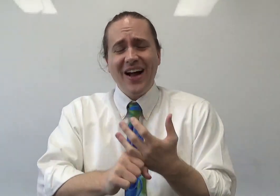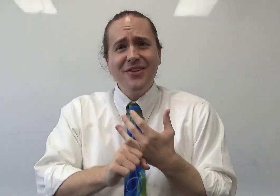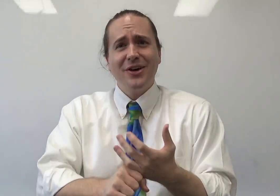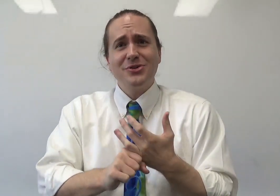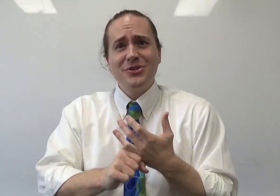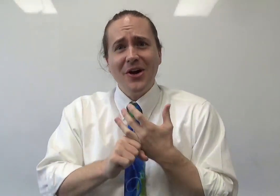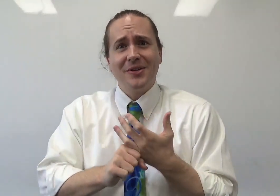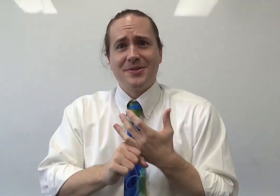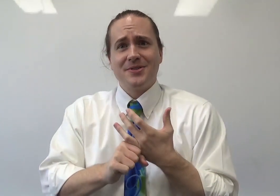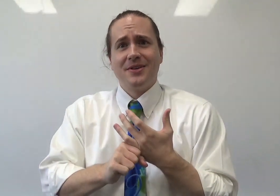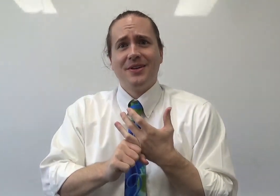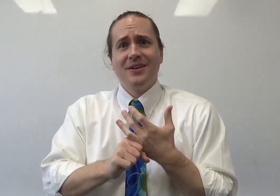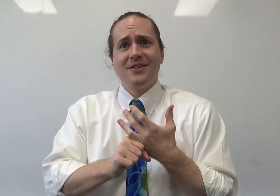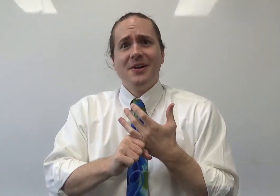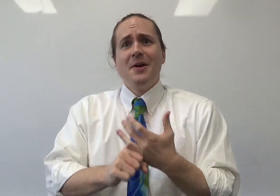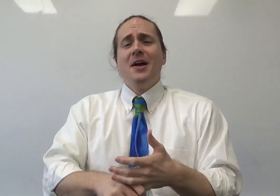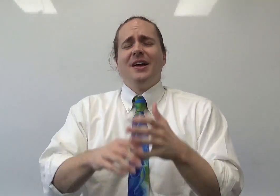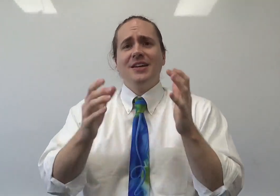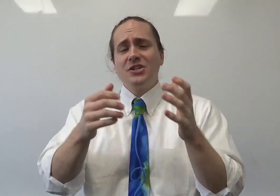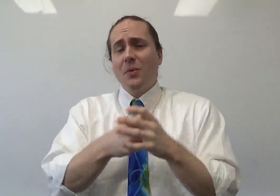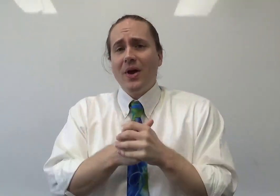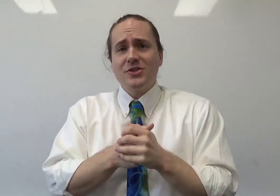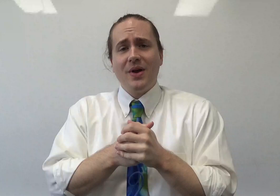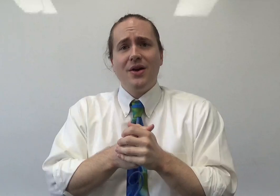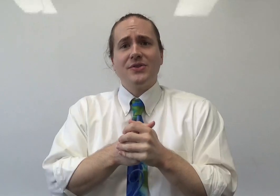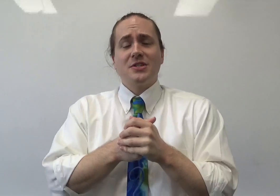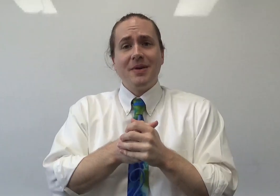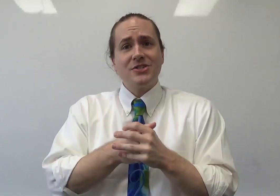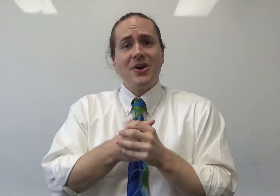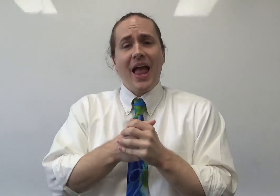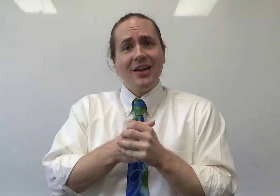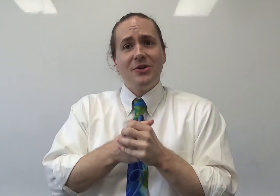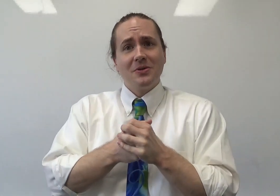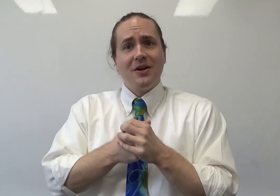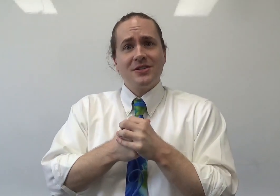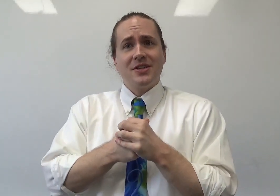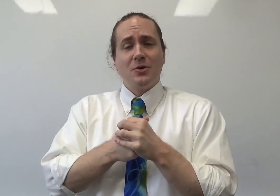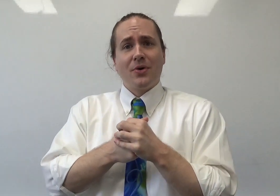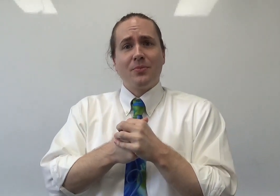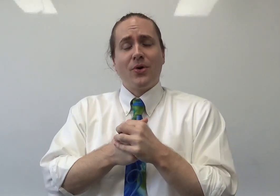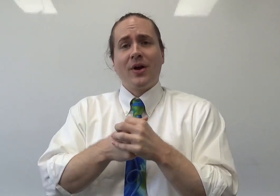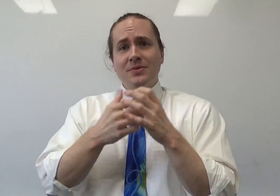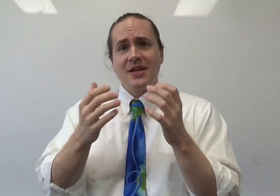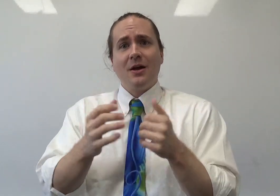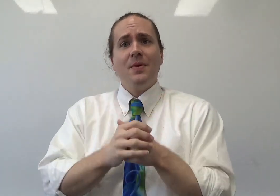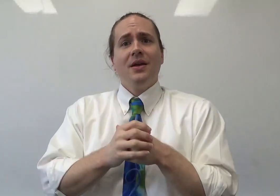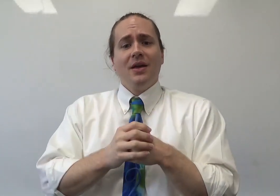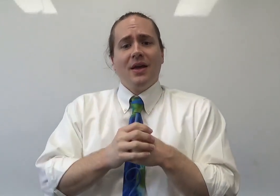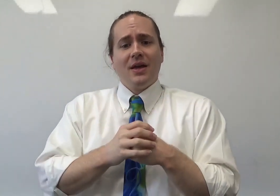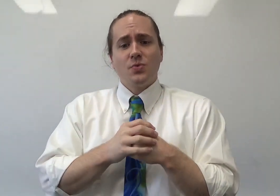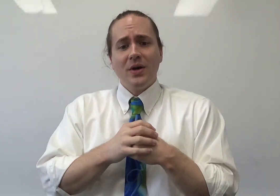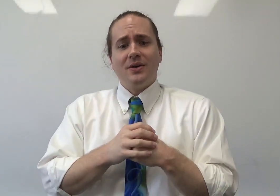$500. Additionally, we also have semester and year-long study abroad programs set up as well.